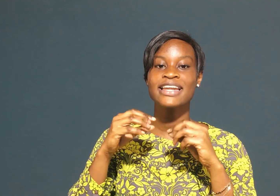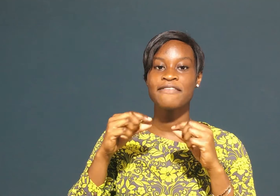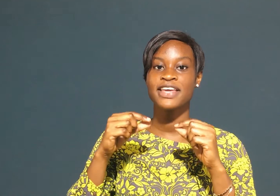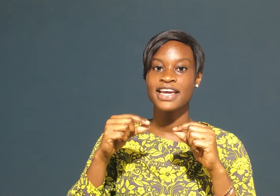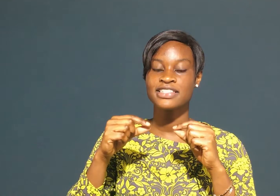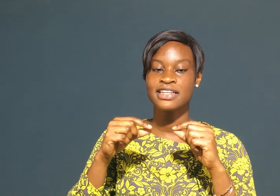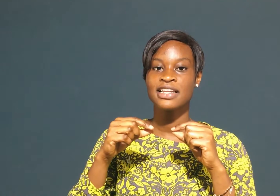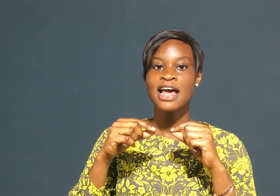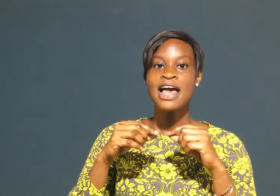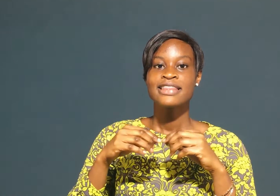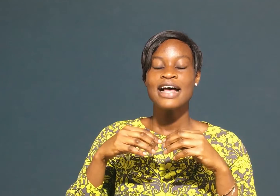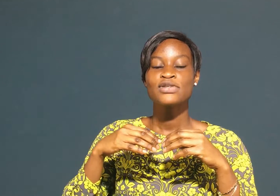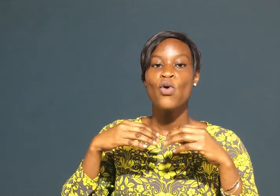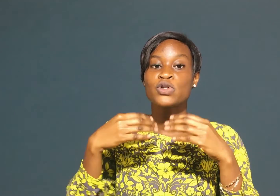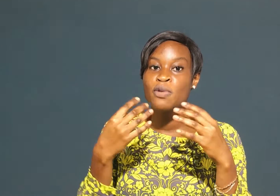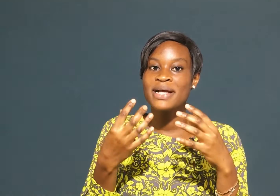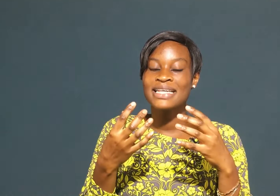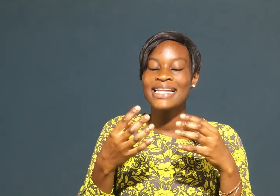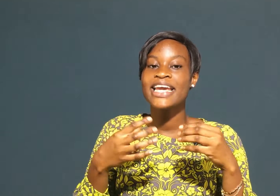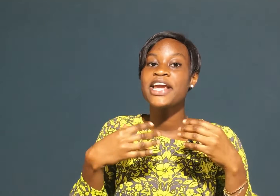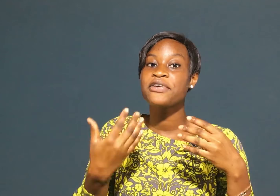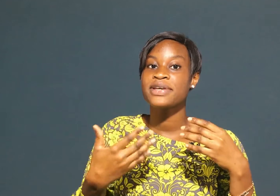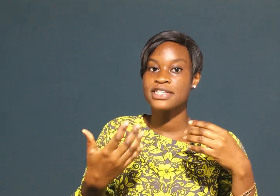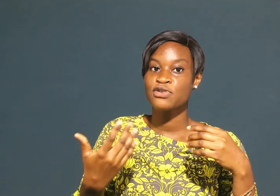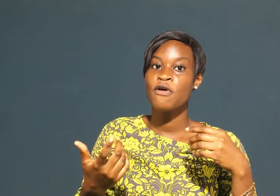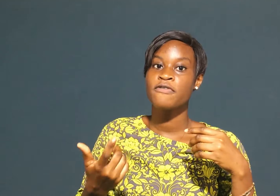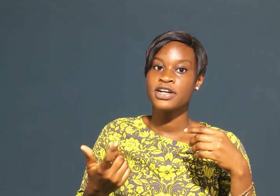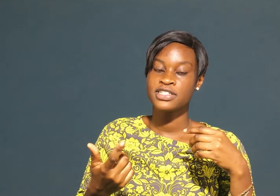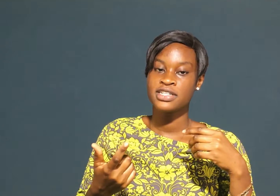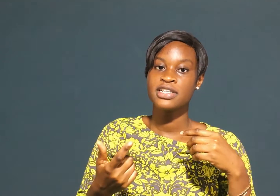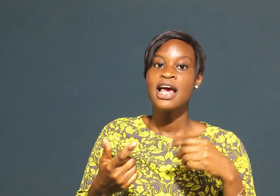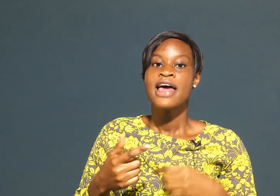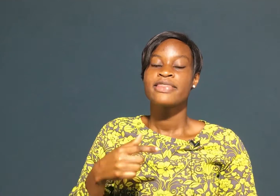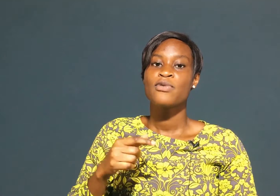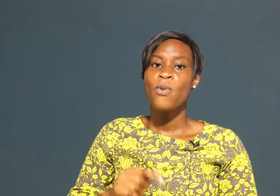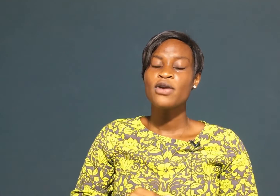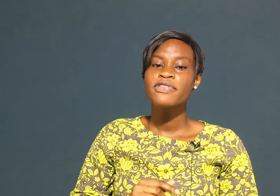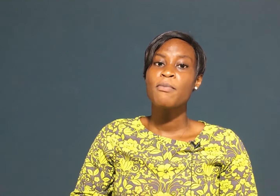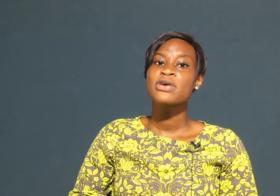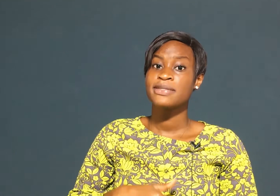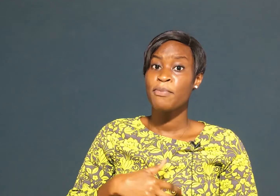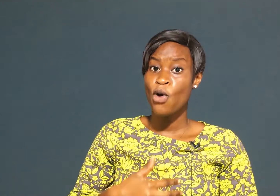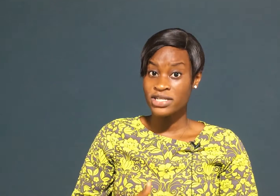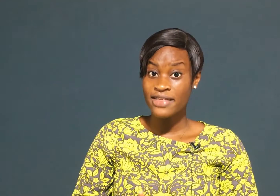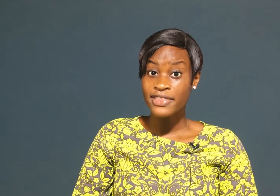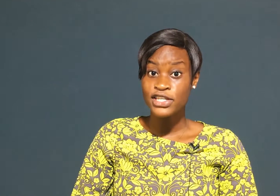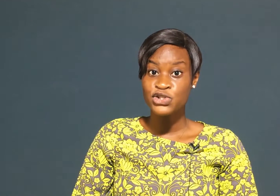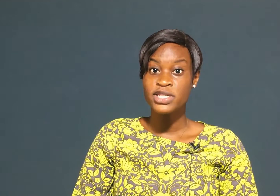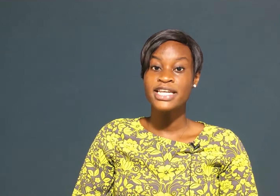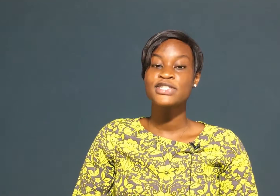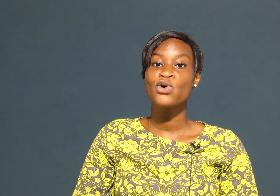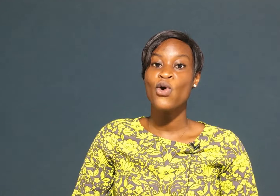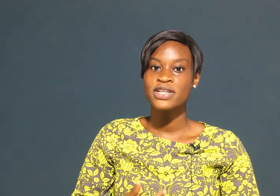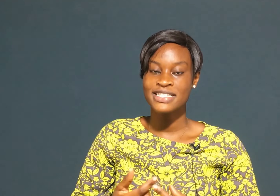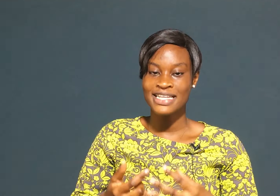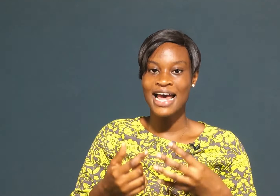navigation that automatically increases conversion then one of the most important things you need to consider